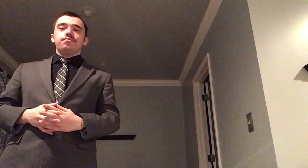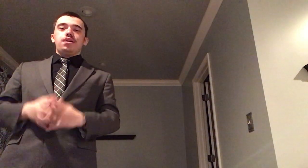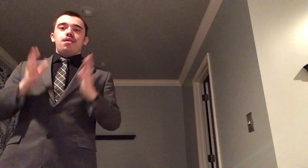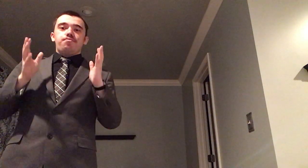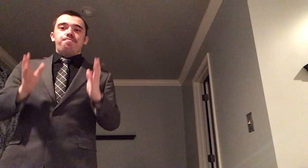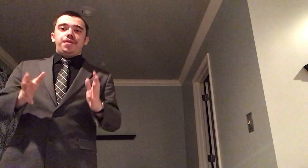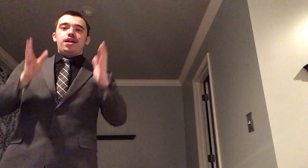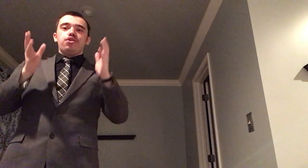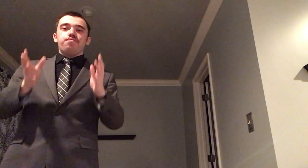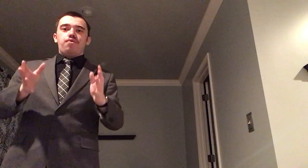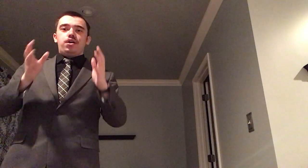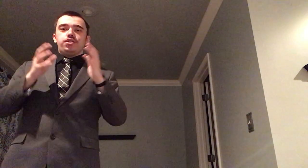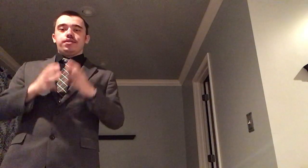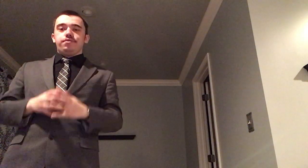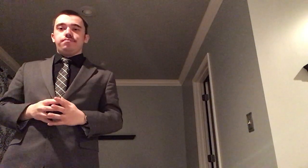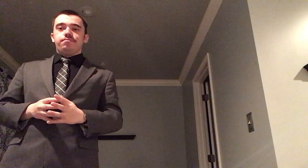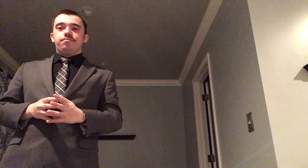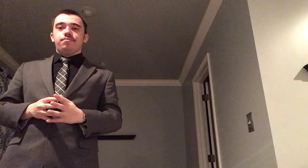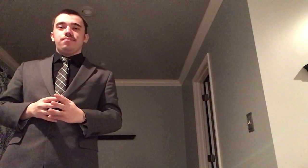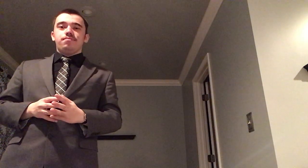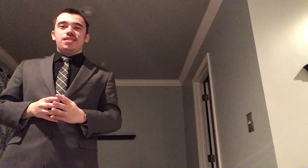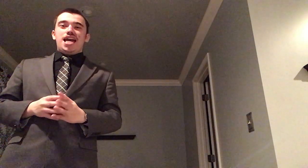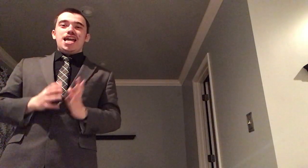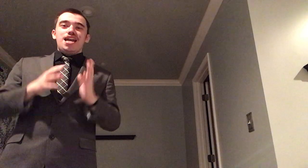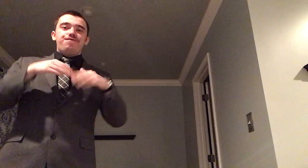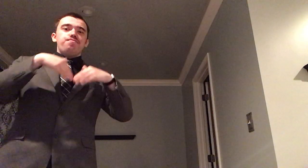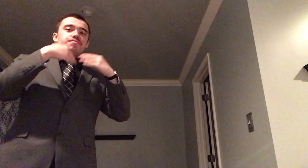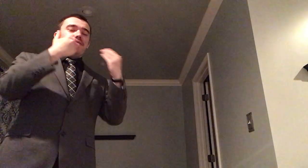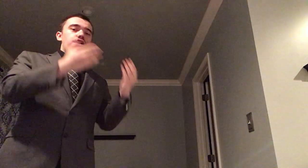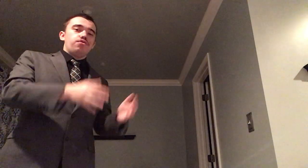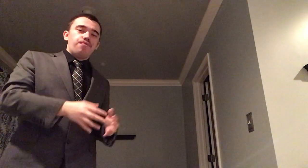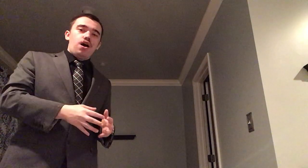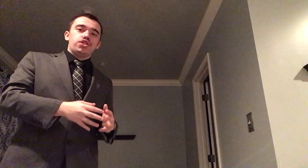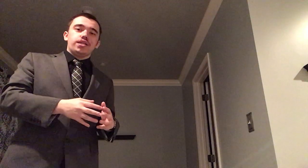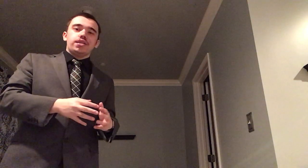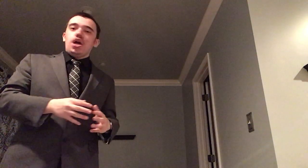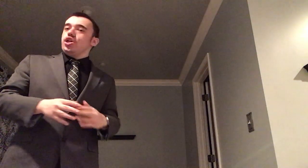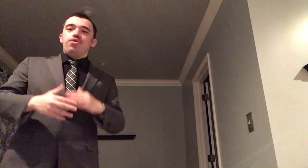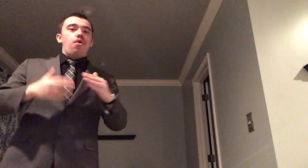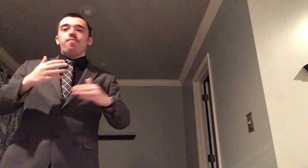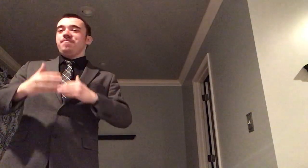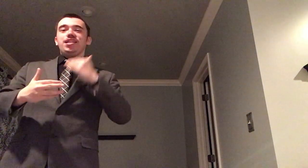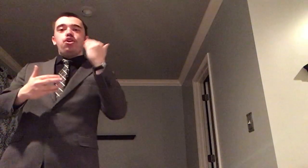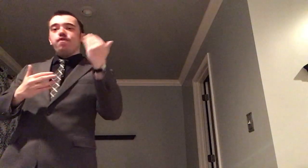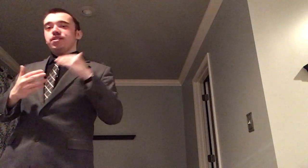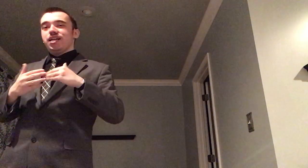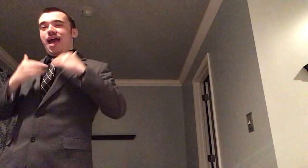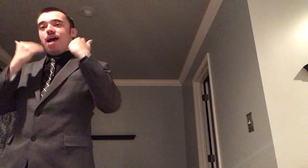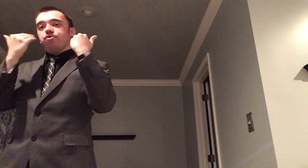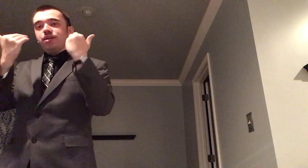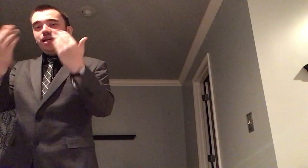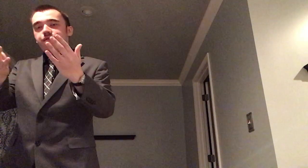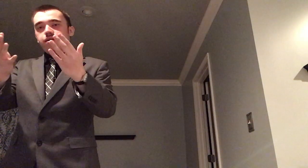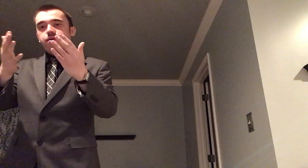prepare your project if you prepare your project you won't be nervous on how to give it